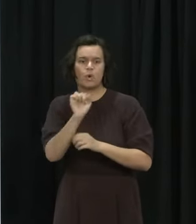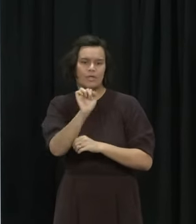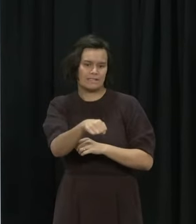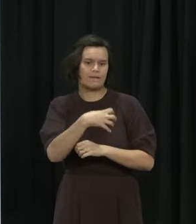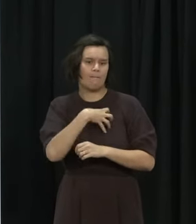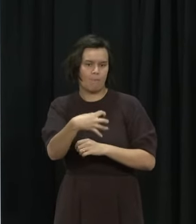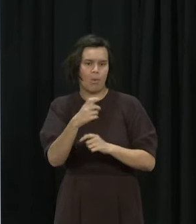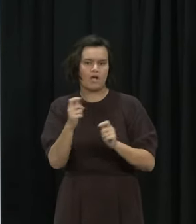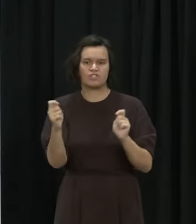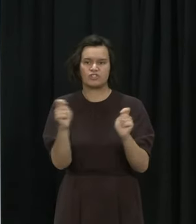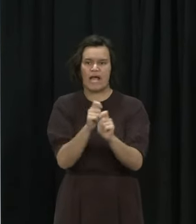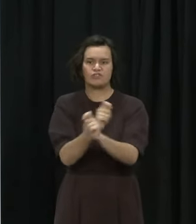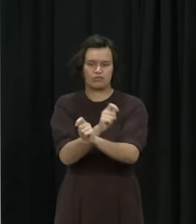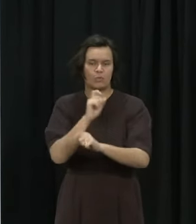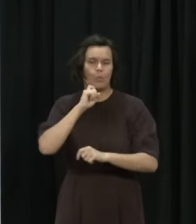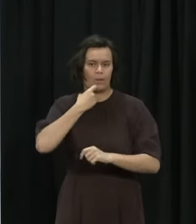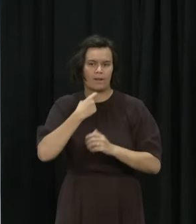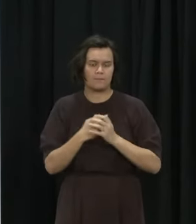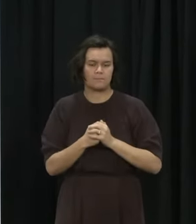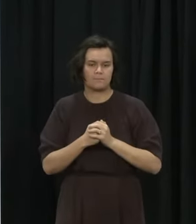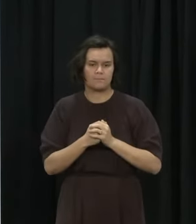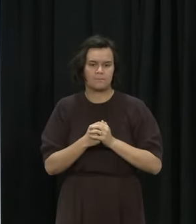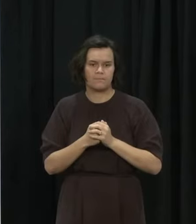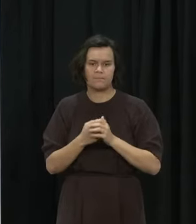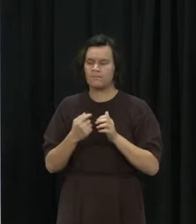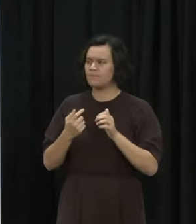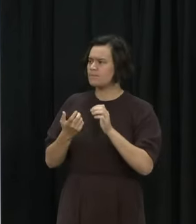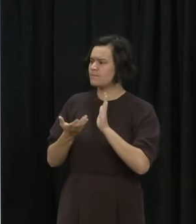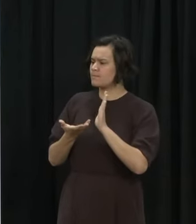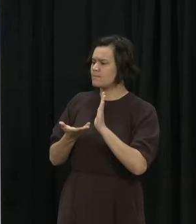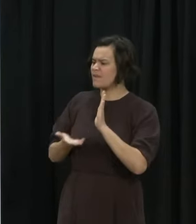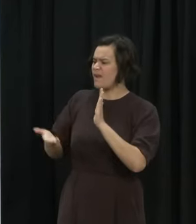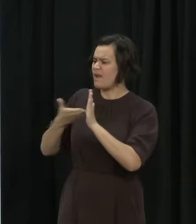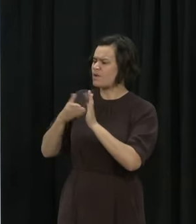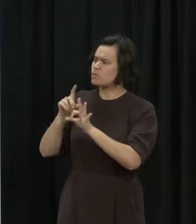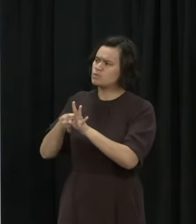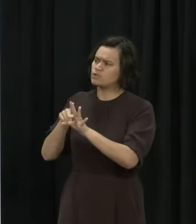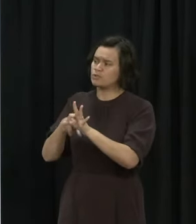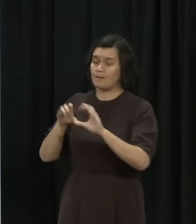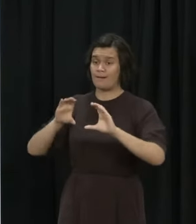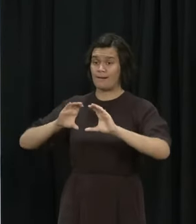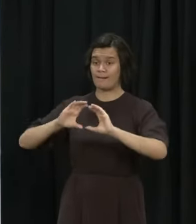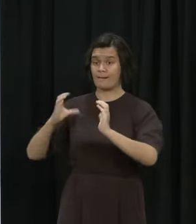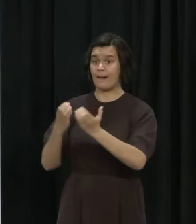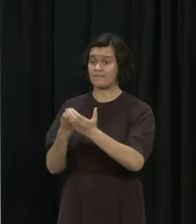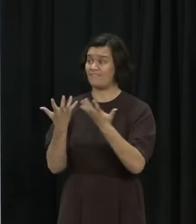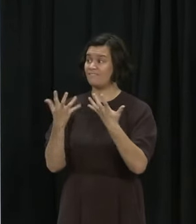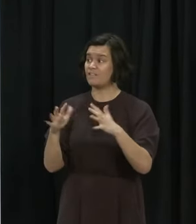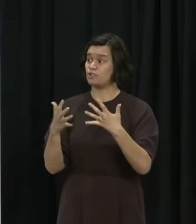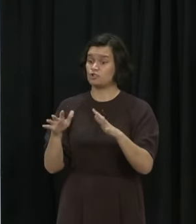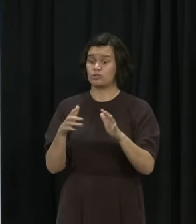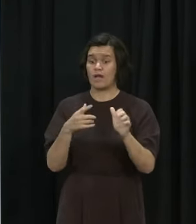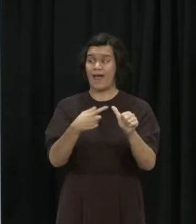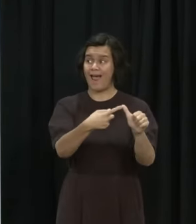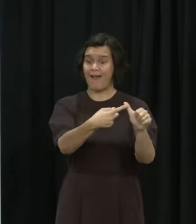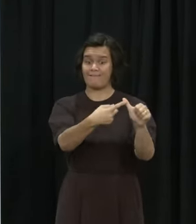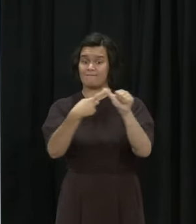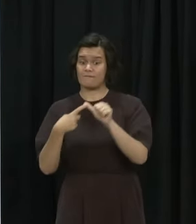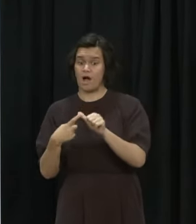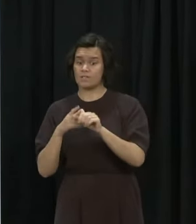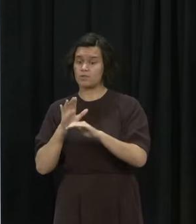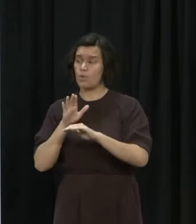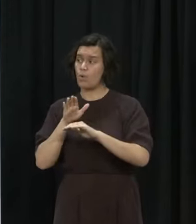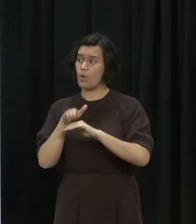changes there I think is the ultimate answer And what advice did the Cabinet get about the wider effects of a